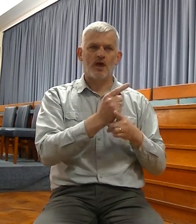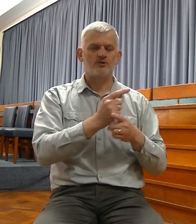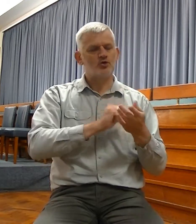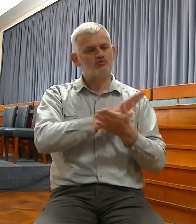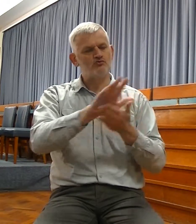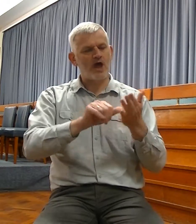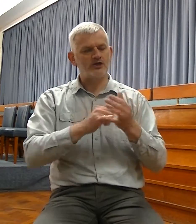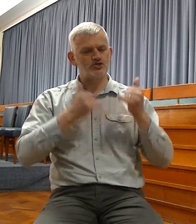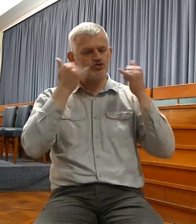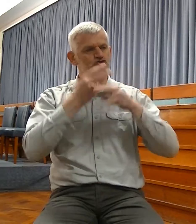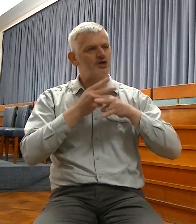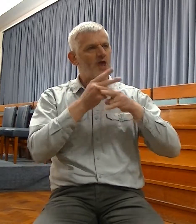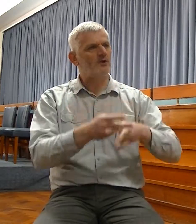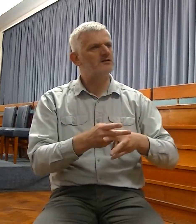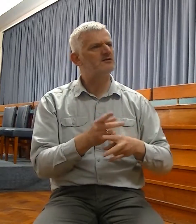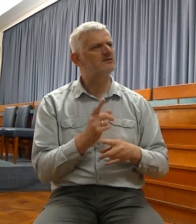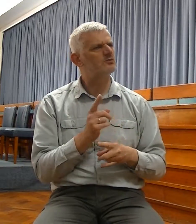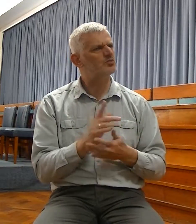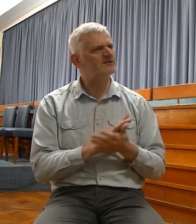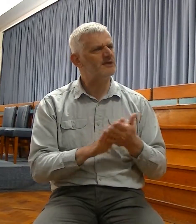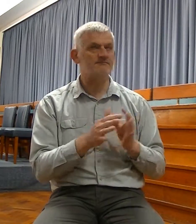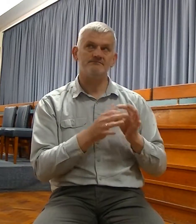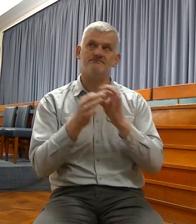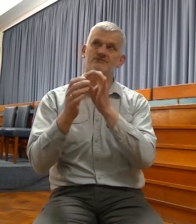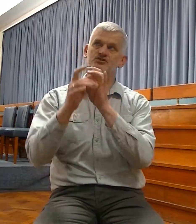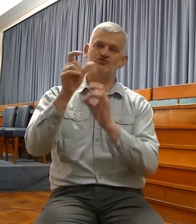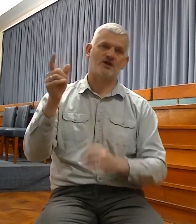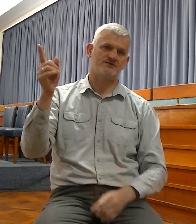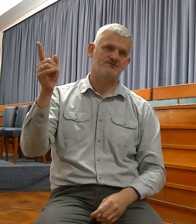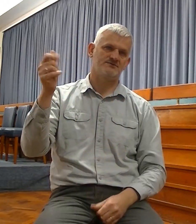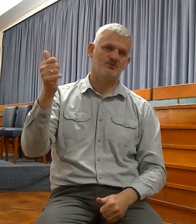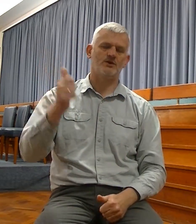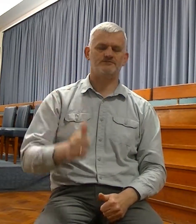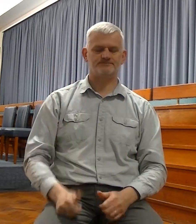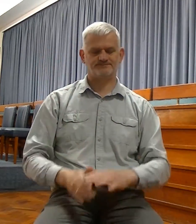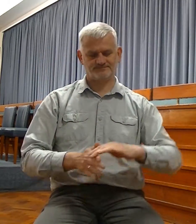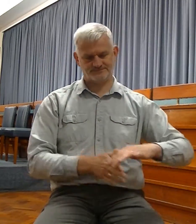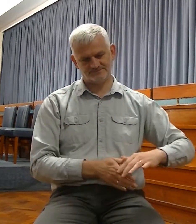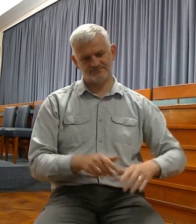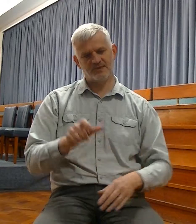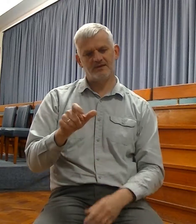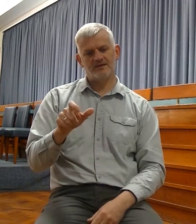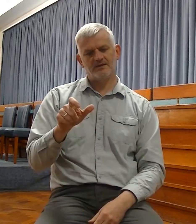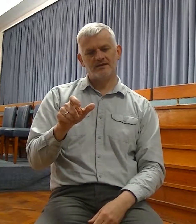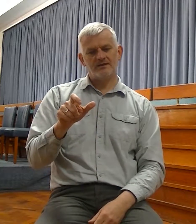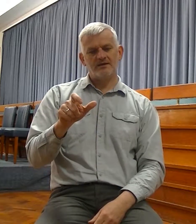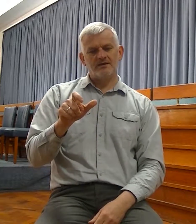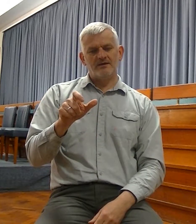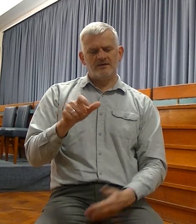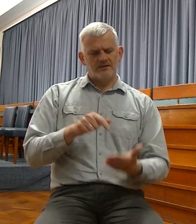linked with Christ and the coming of the Messiah. Now turn on to chapter 5, let's go on to, I